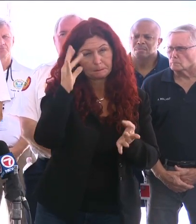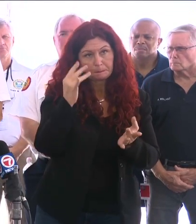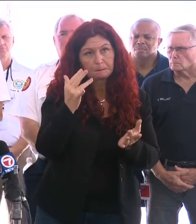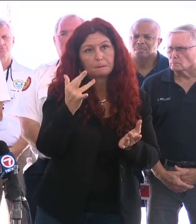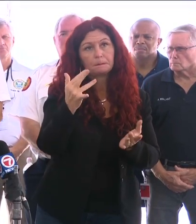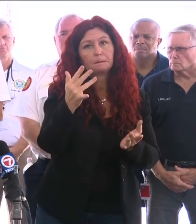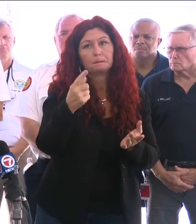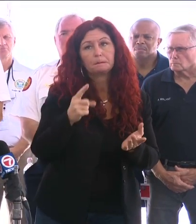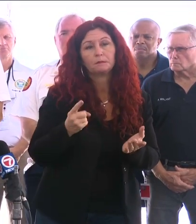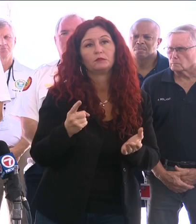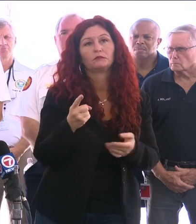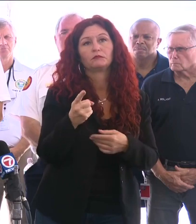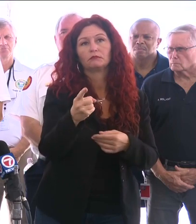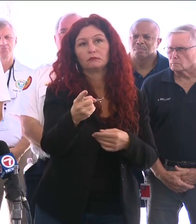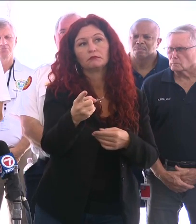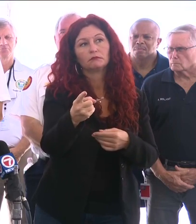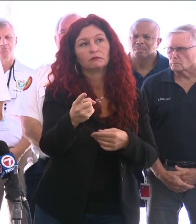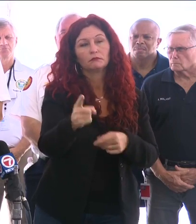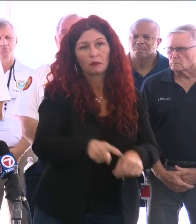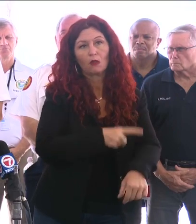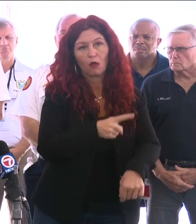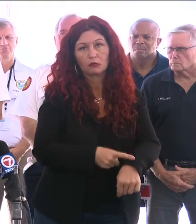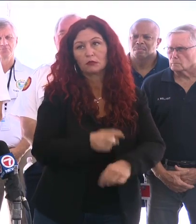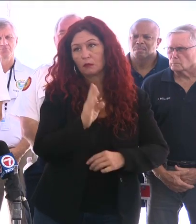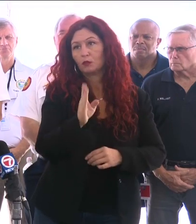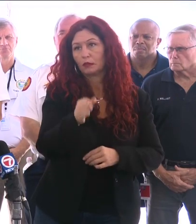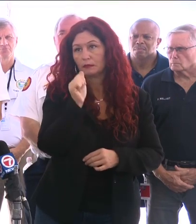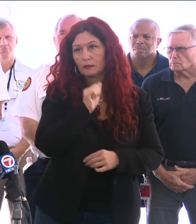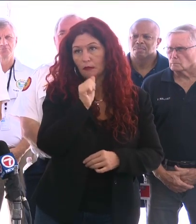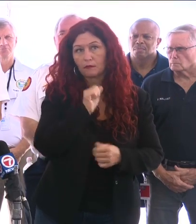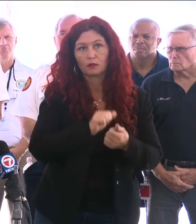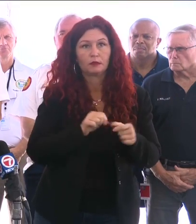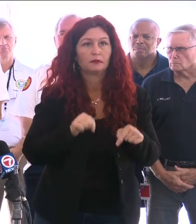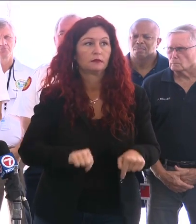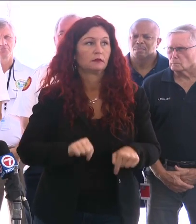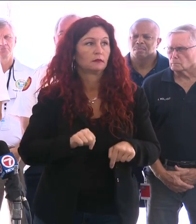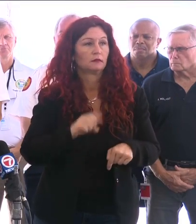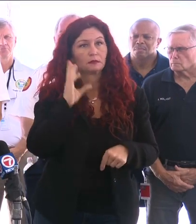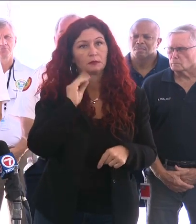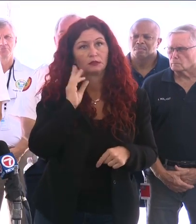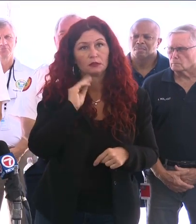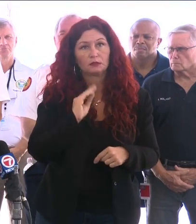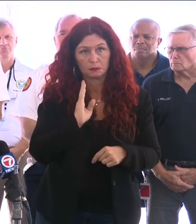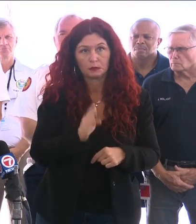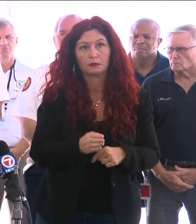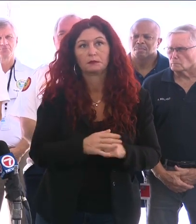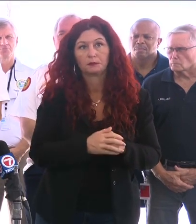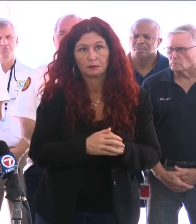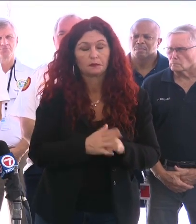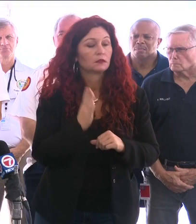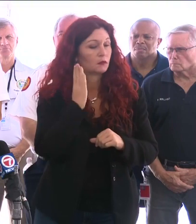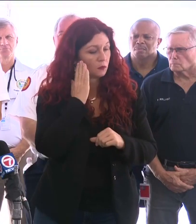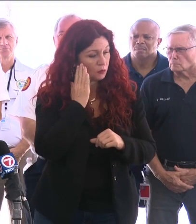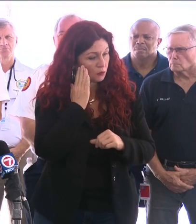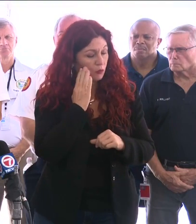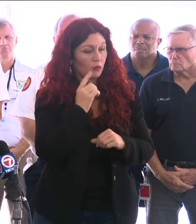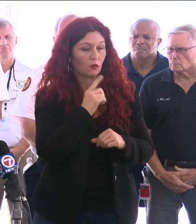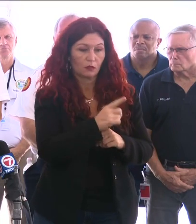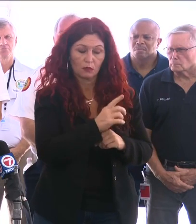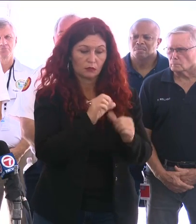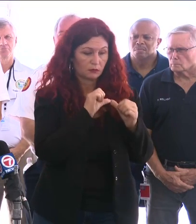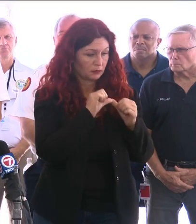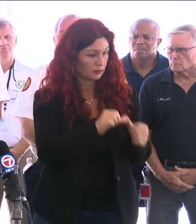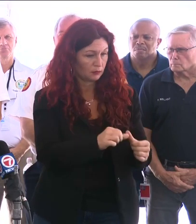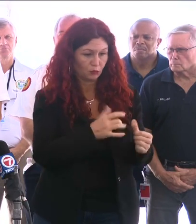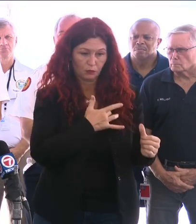They have given so much of themselves in the past two weeks, and we know in the months and years ahead they will continue as well to experience